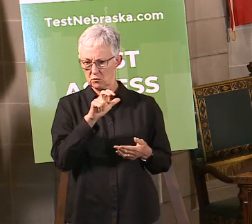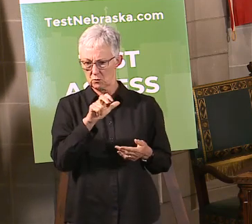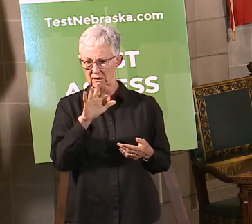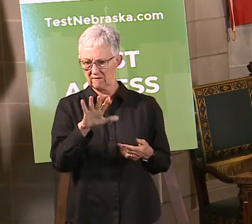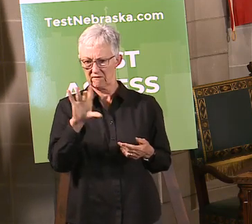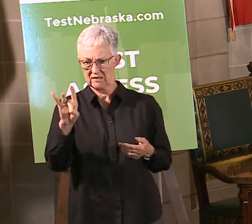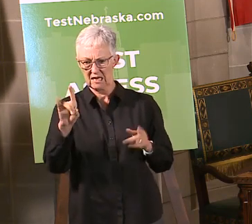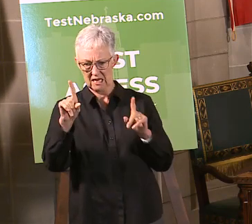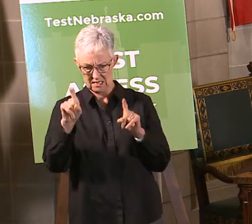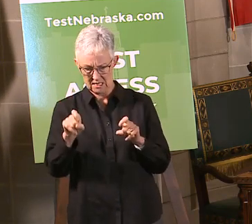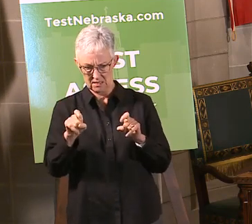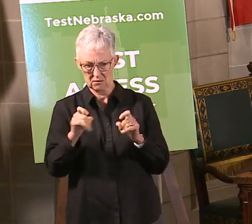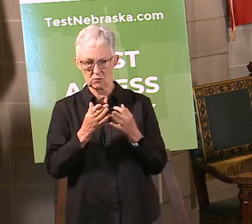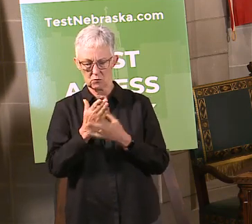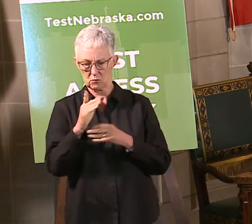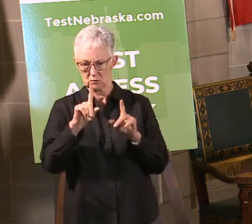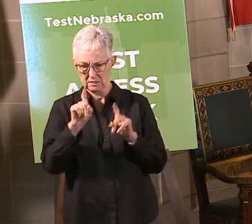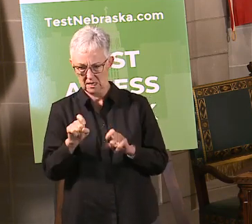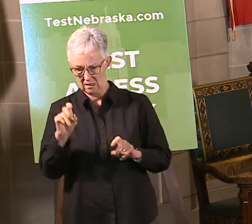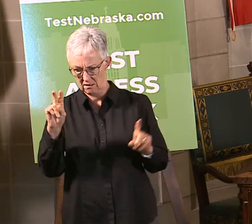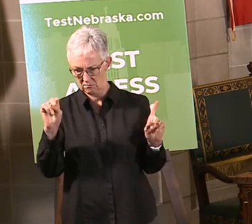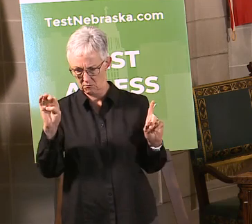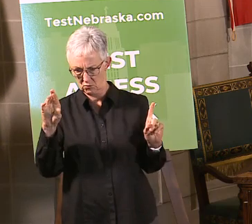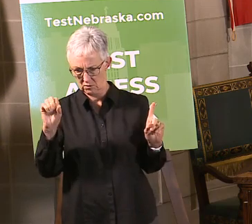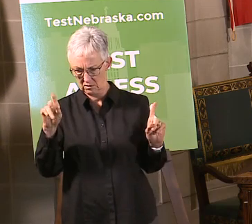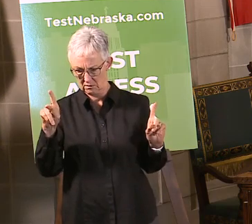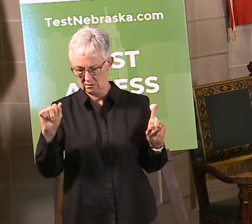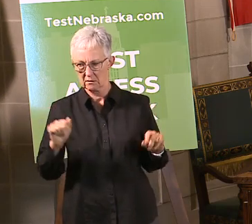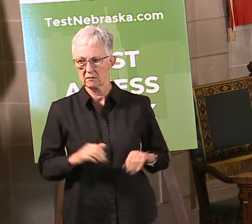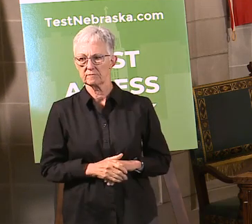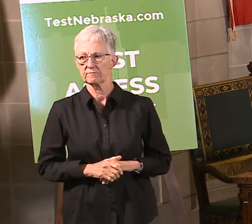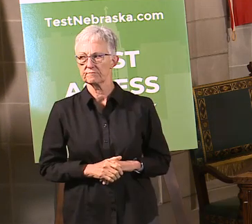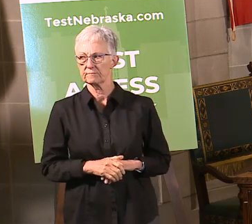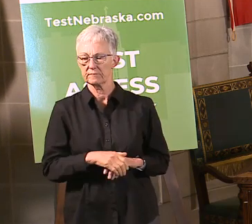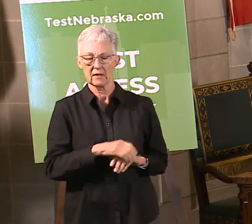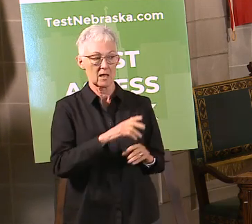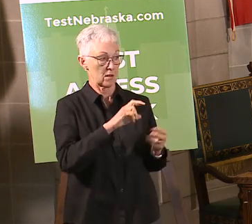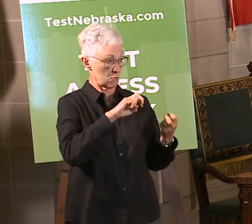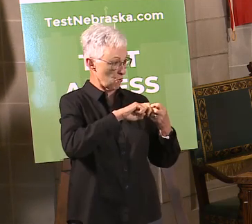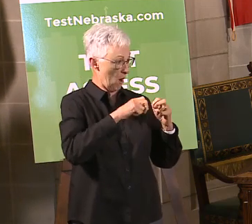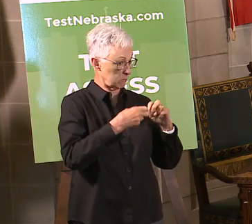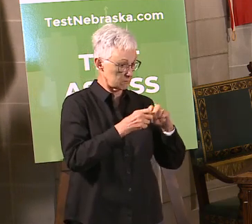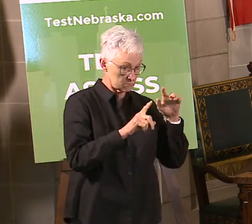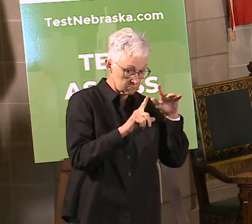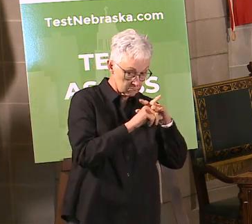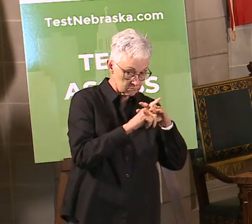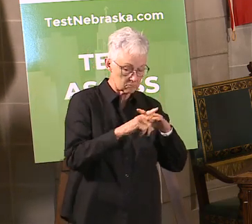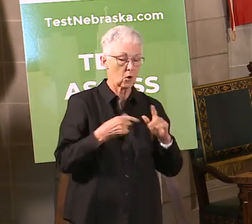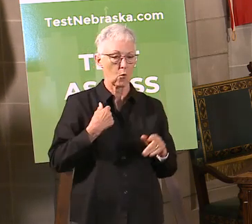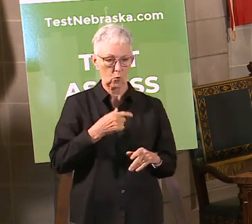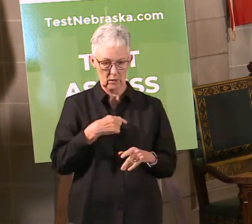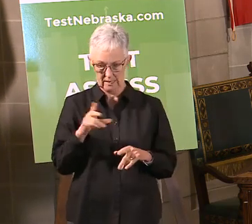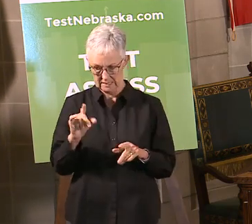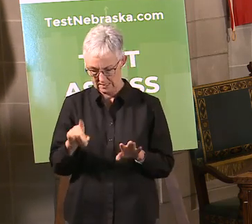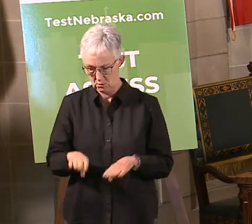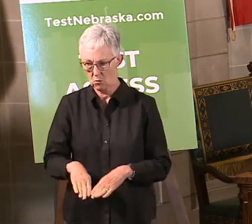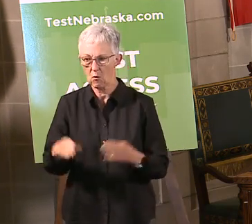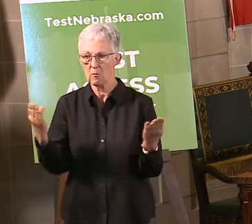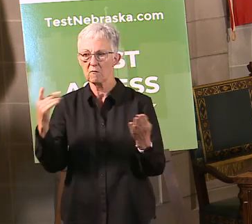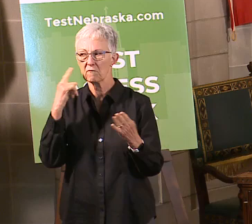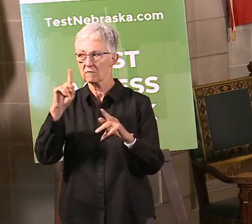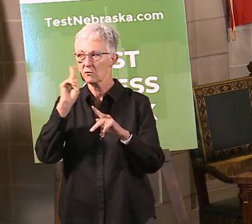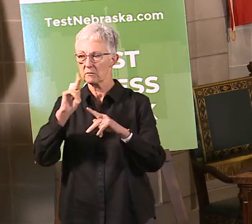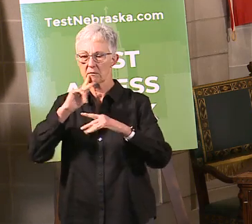Have you had any problems at this point? And I think I mentioned, covered that already with regard to when we opened it up to 65 or older. We had a lot of people who had an interest.